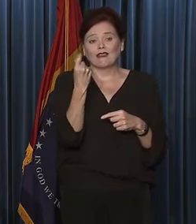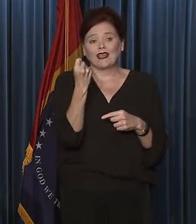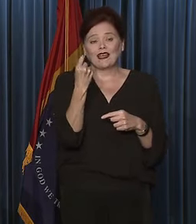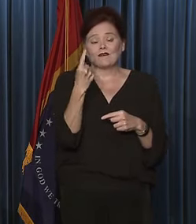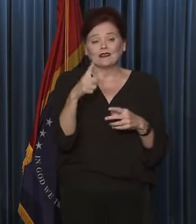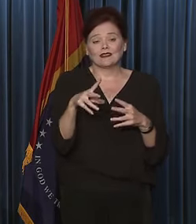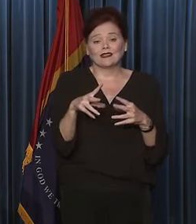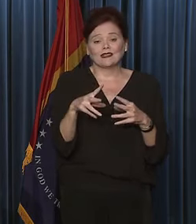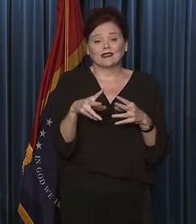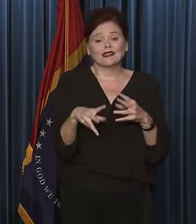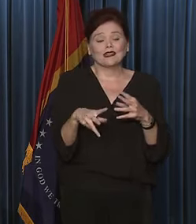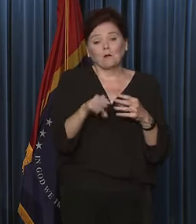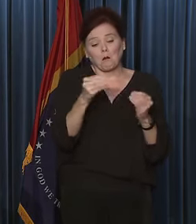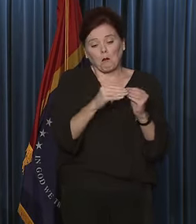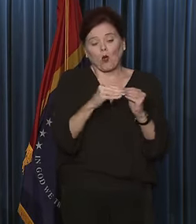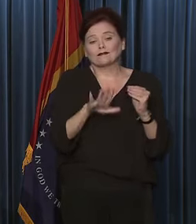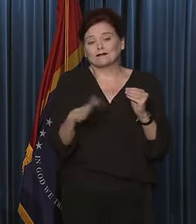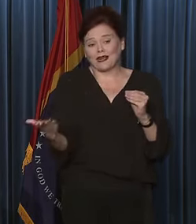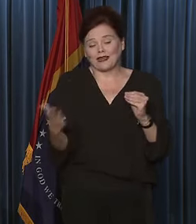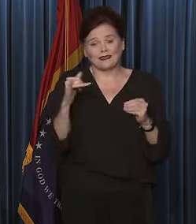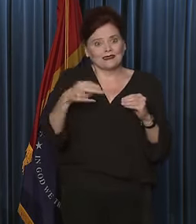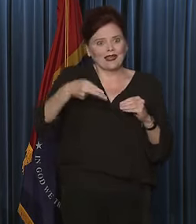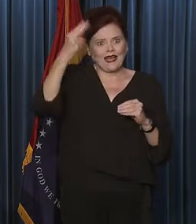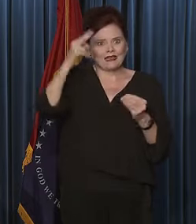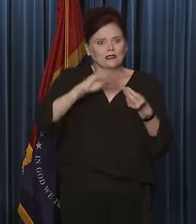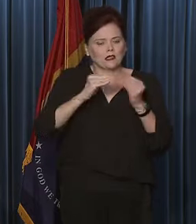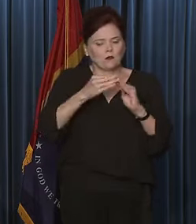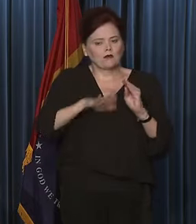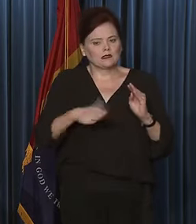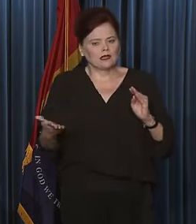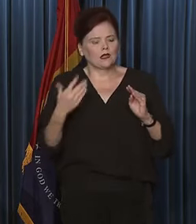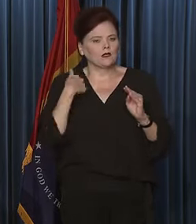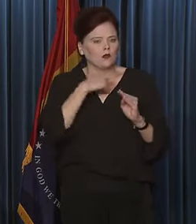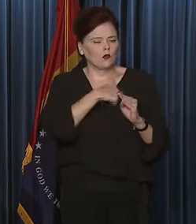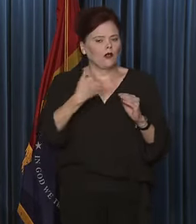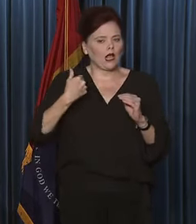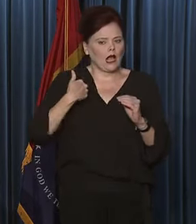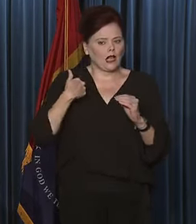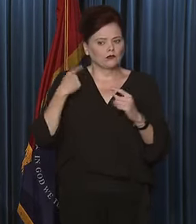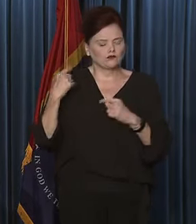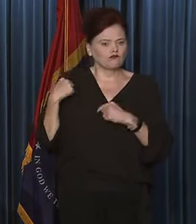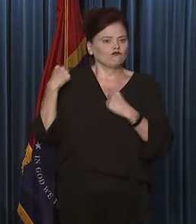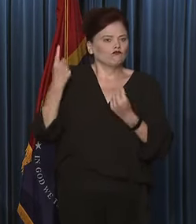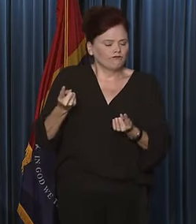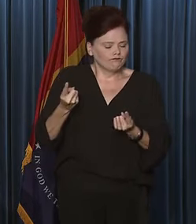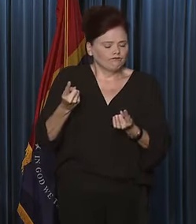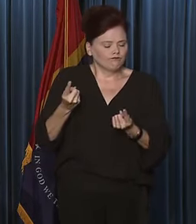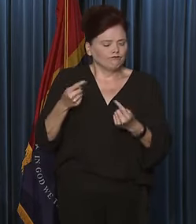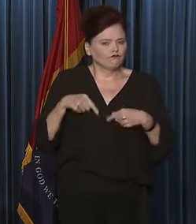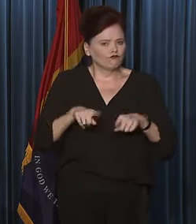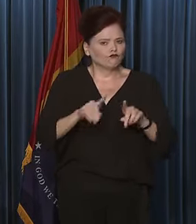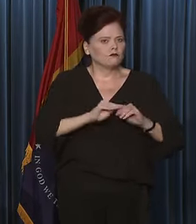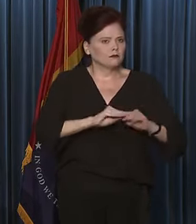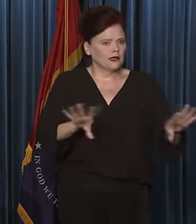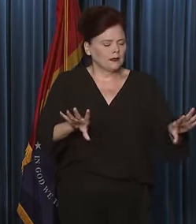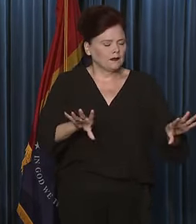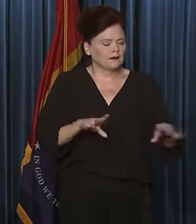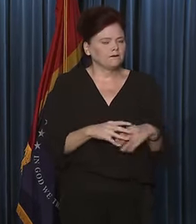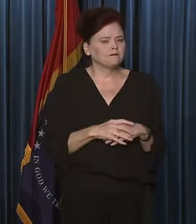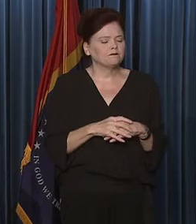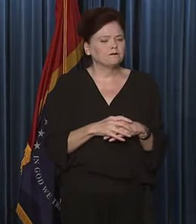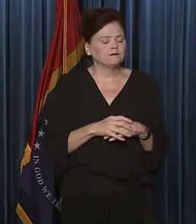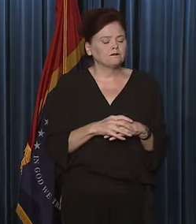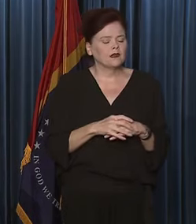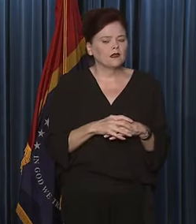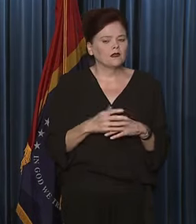additional deaths. Now, this is the highest total of deaths we've had to date so far during the pandemic. The